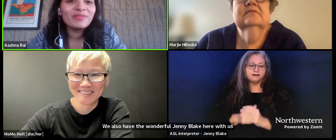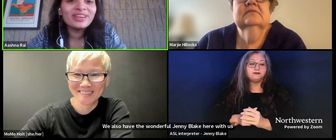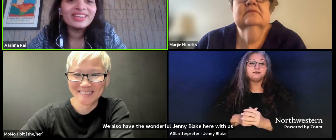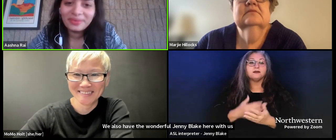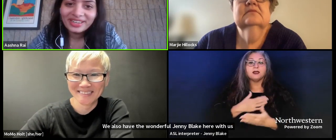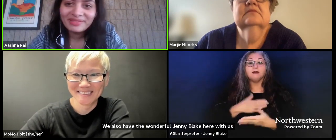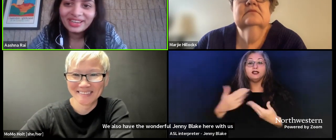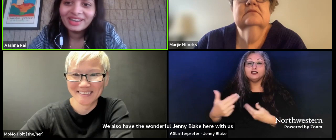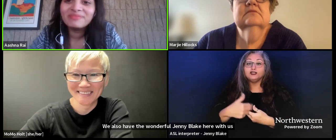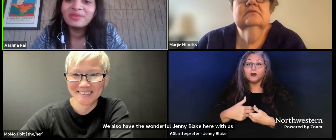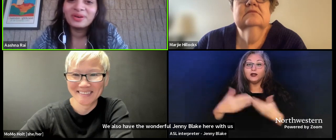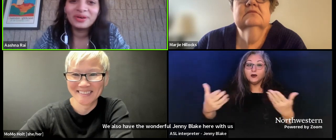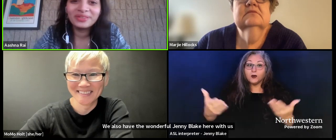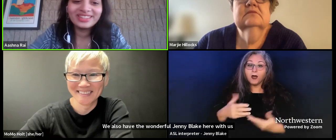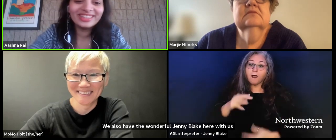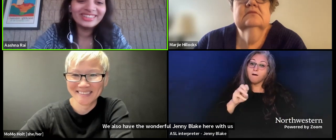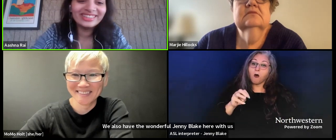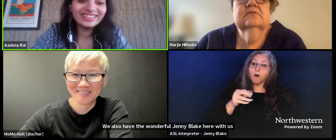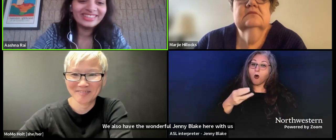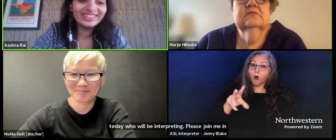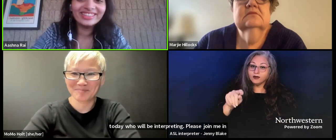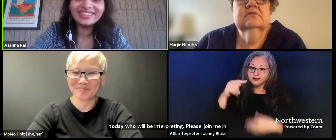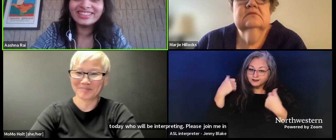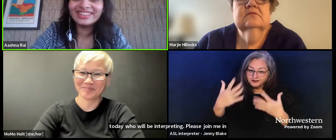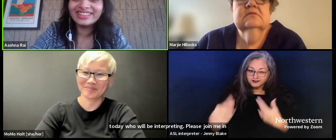Please join me in welcoming Momo Holt.